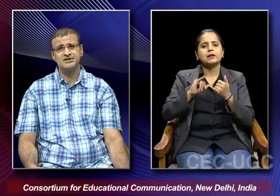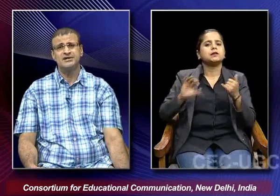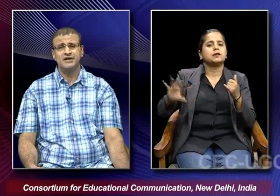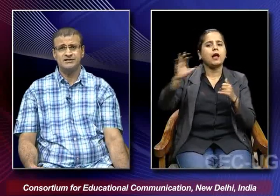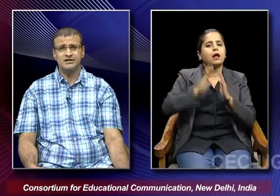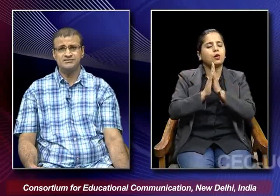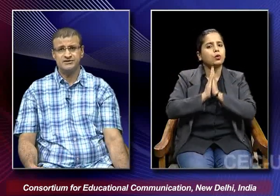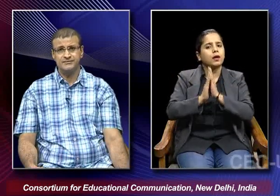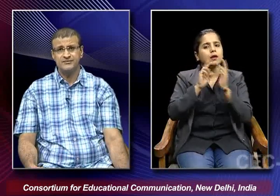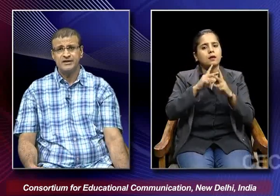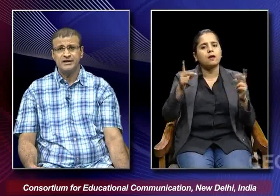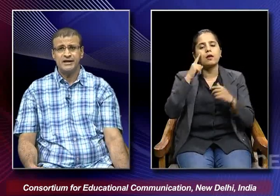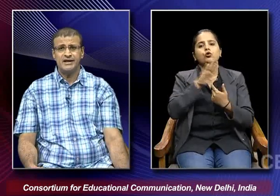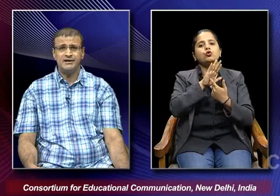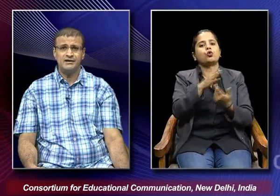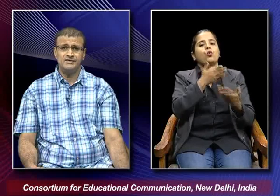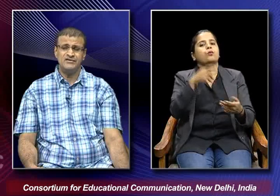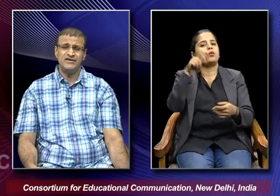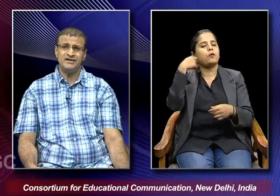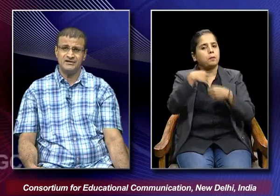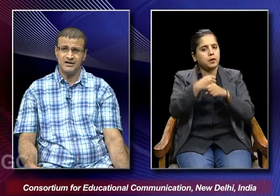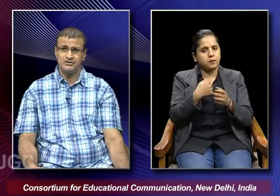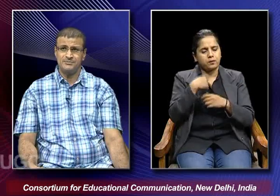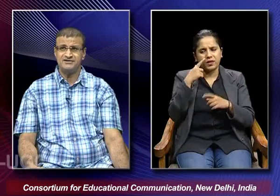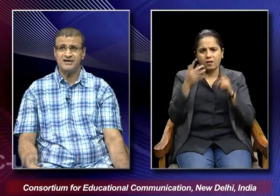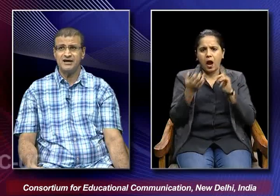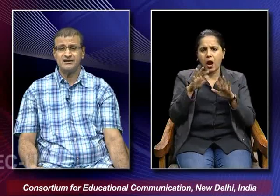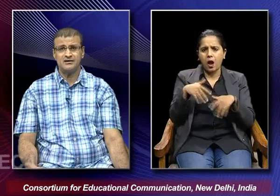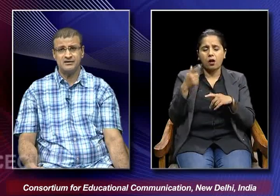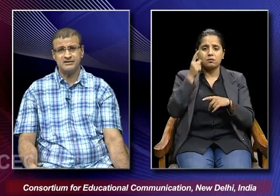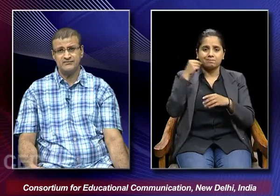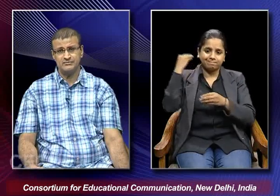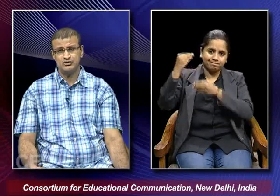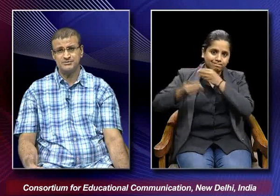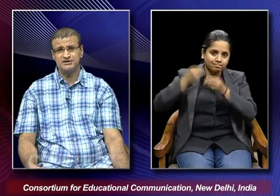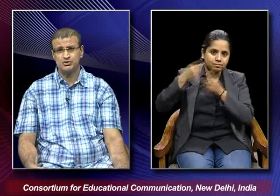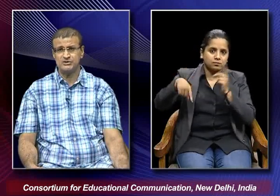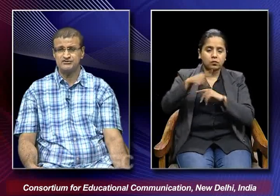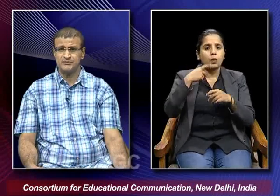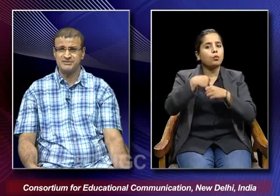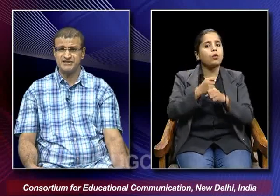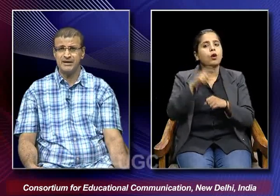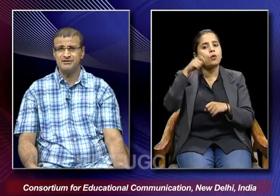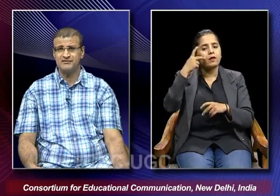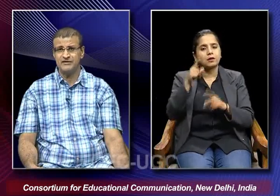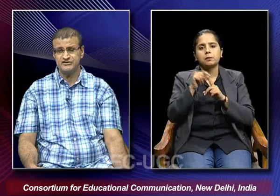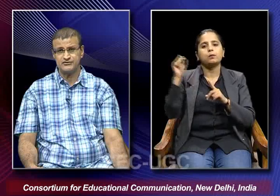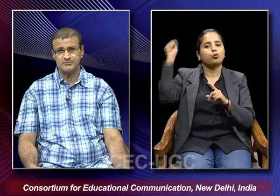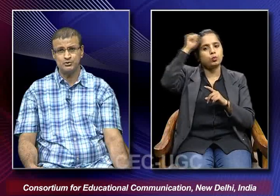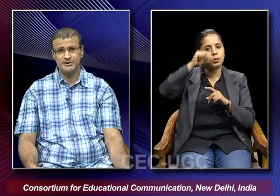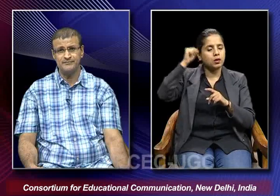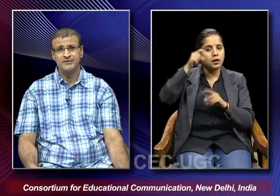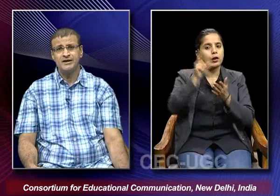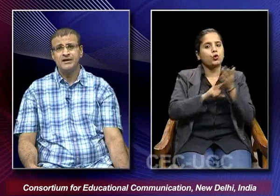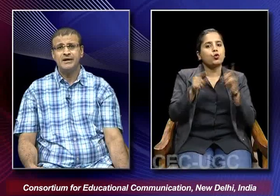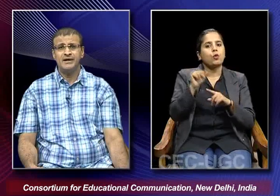in the country and we find that how the patriarch in the film who is being shown is from punjab and the wife is from